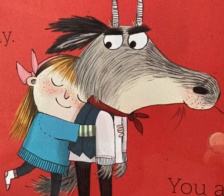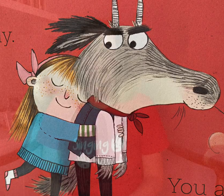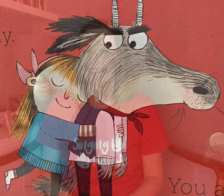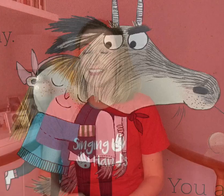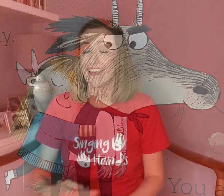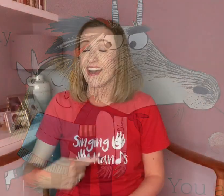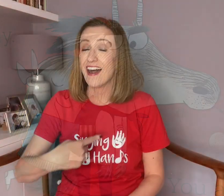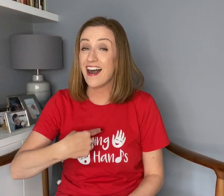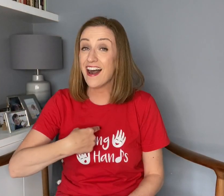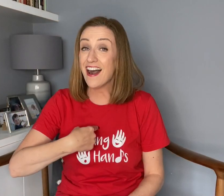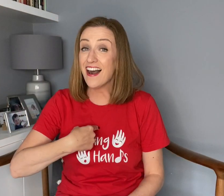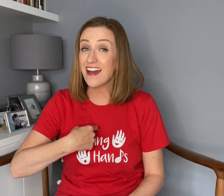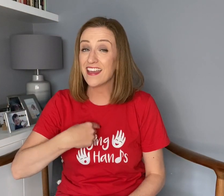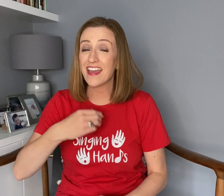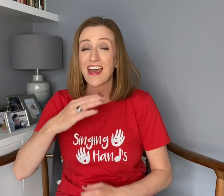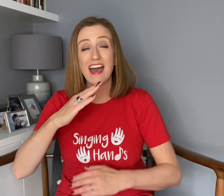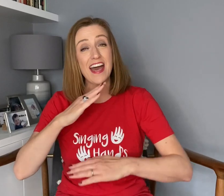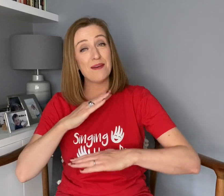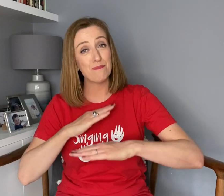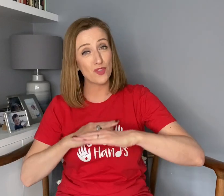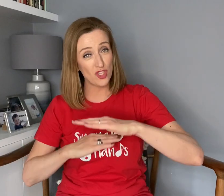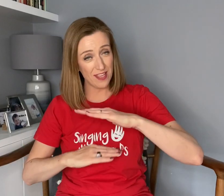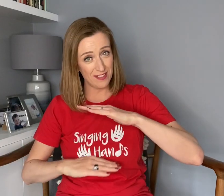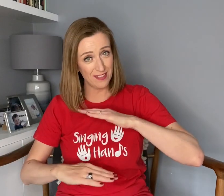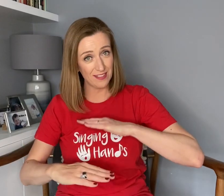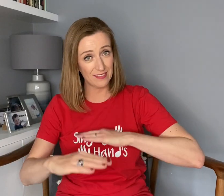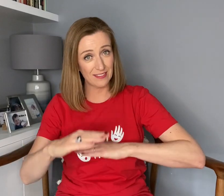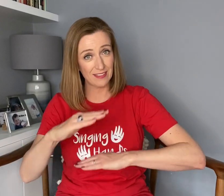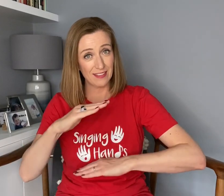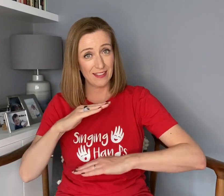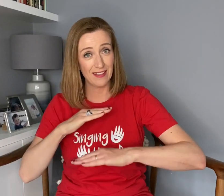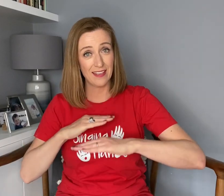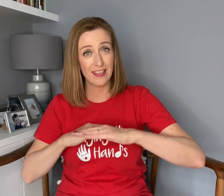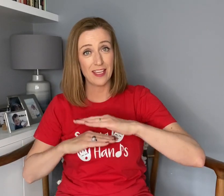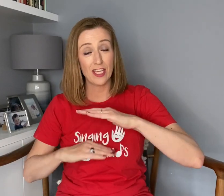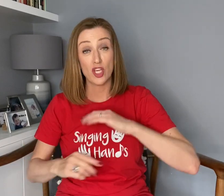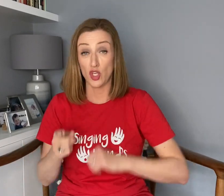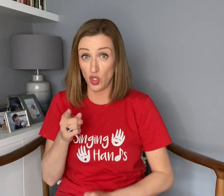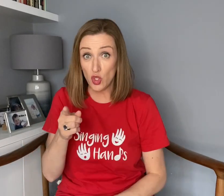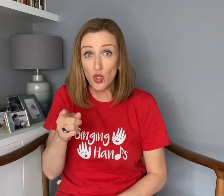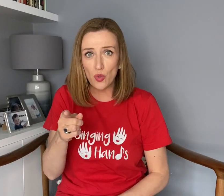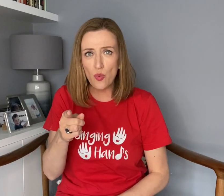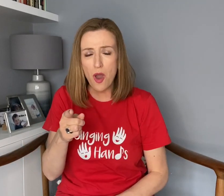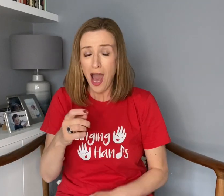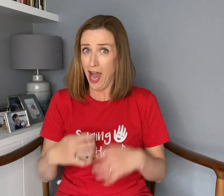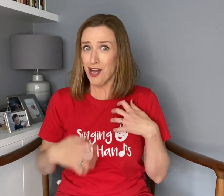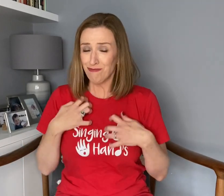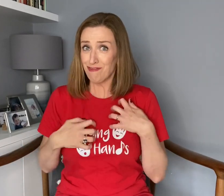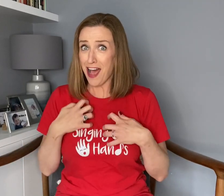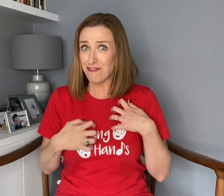I am gentle. You are rough.